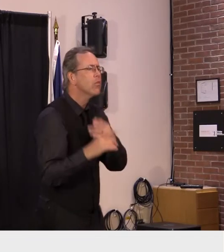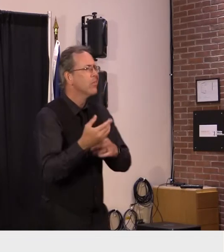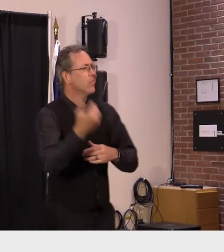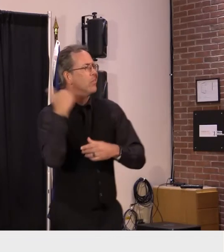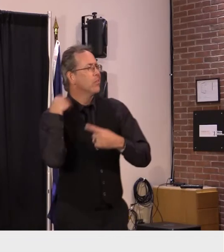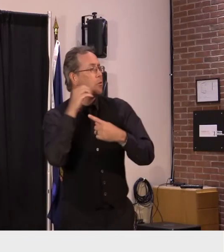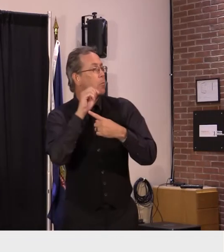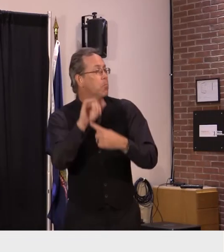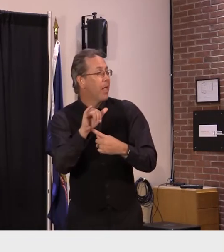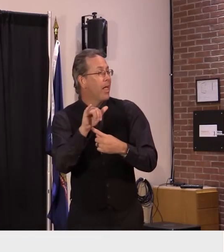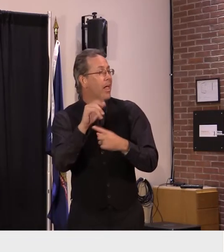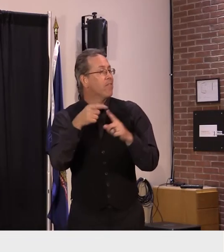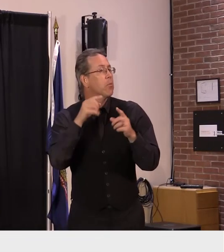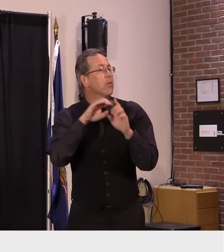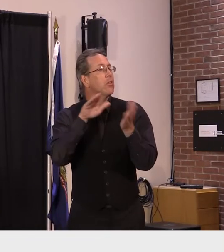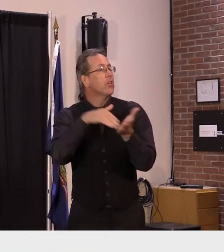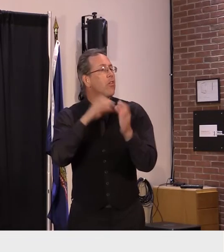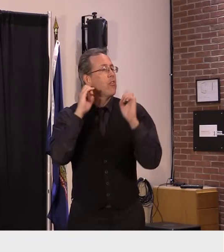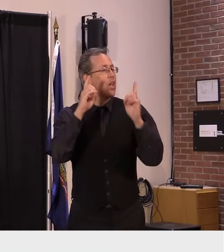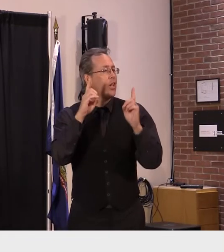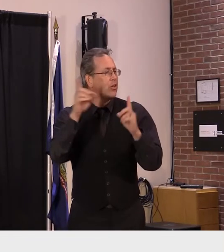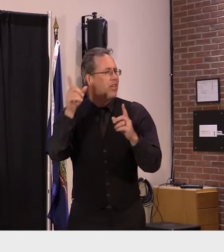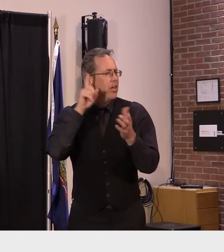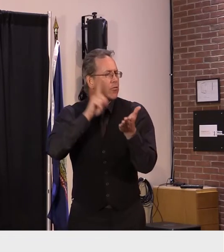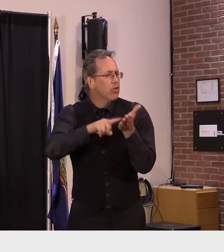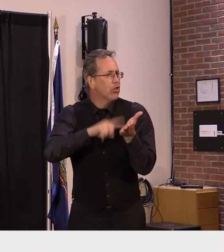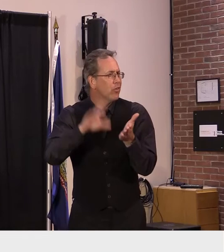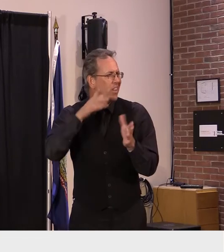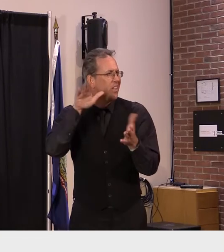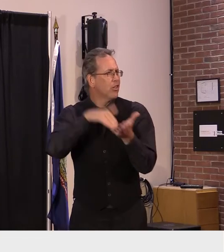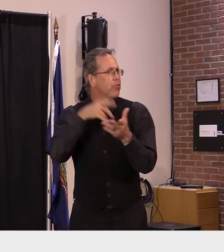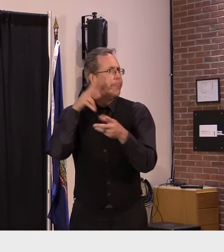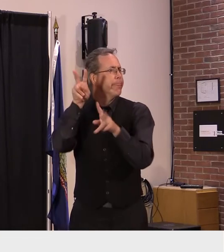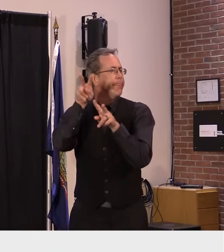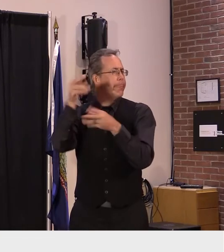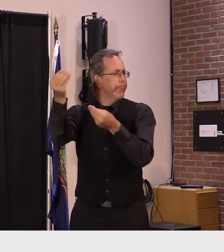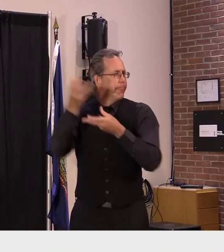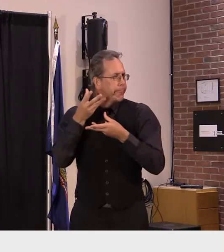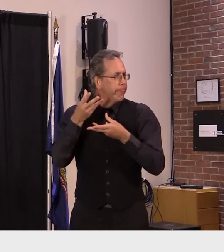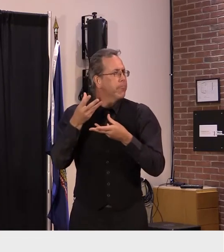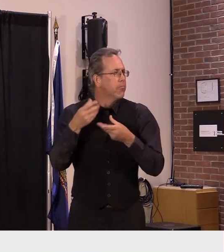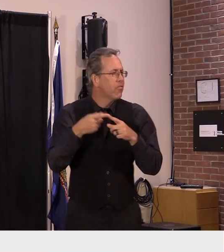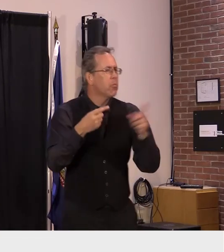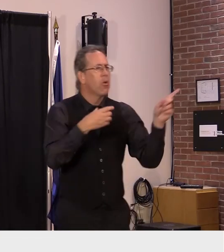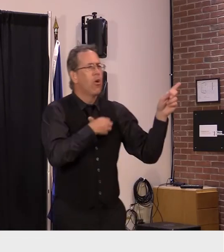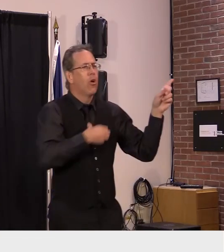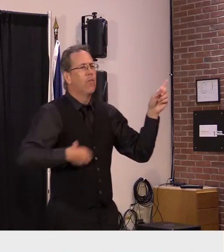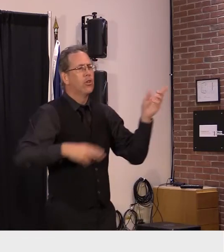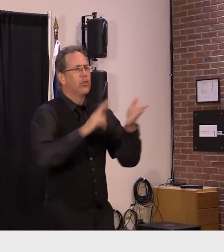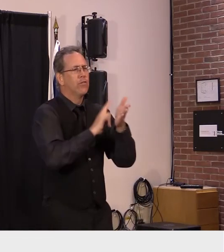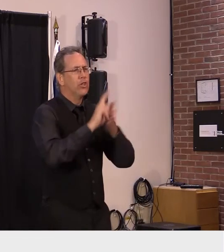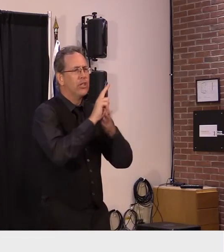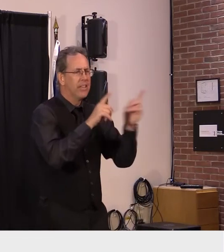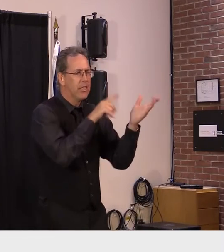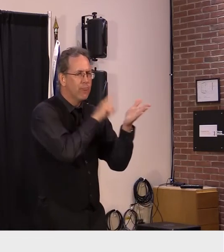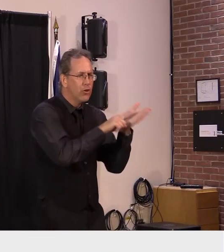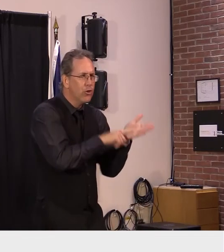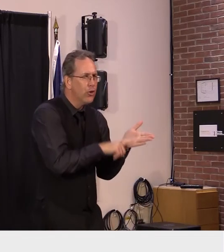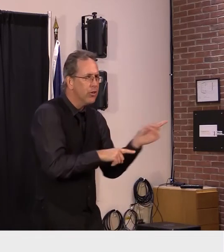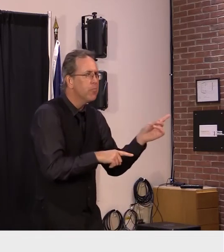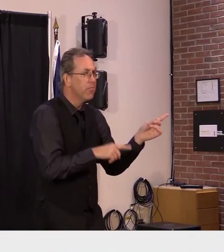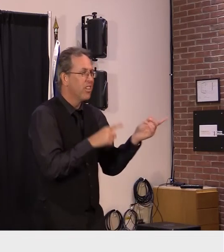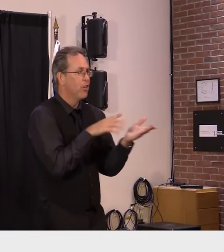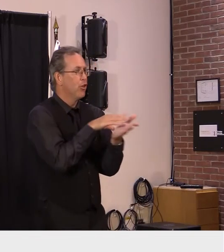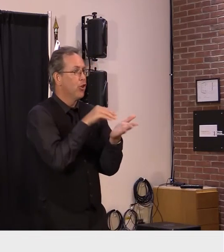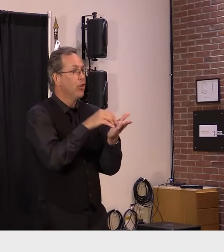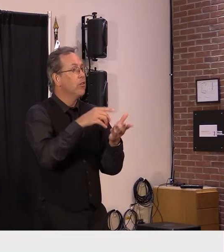center for education policy research out of harvard uh tried to quantify the the learning laws the academic achievement laws over the